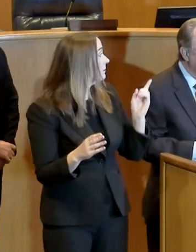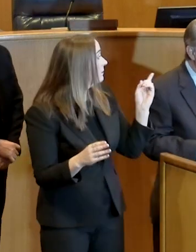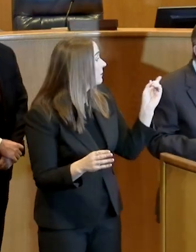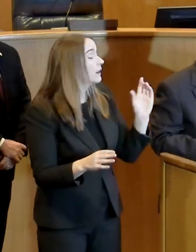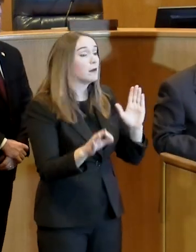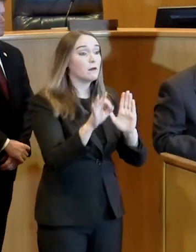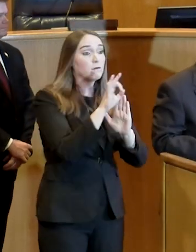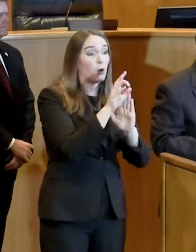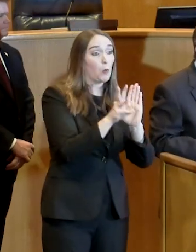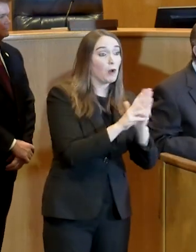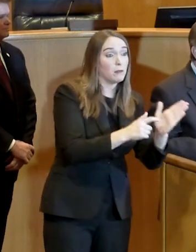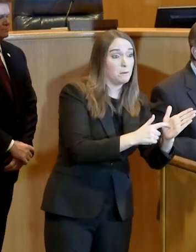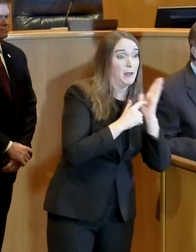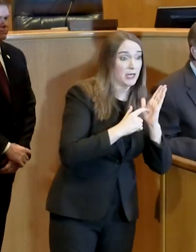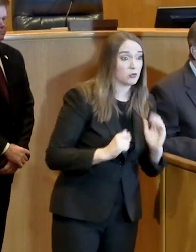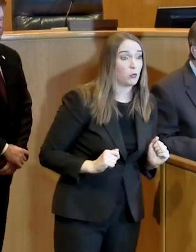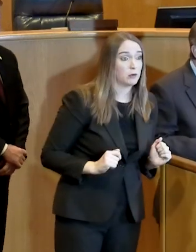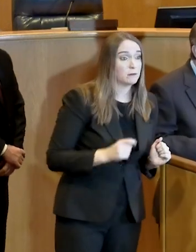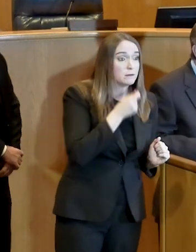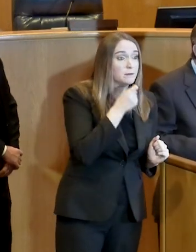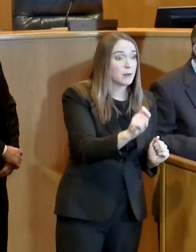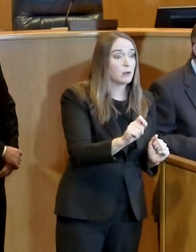Worth with enforcement capability.